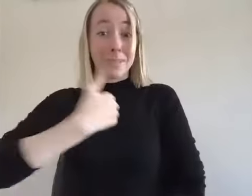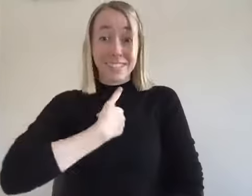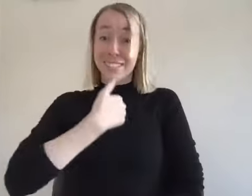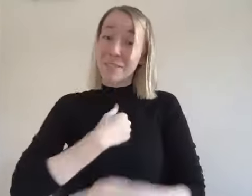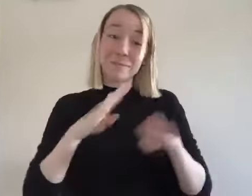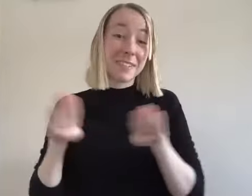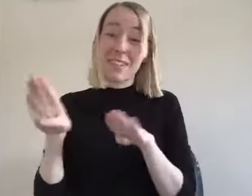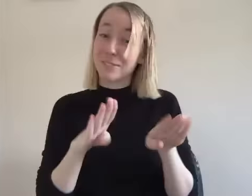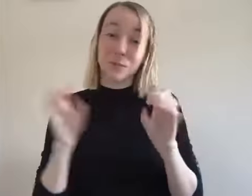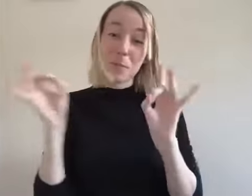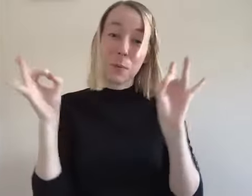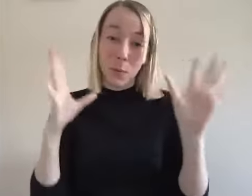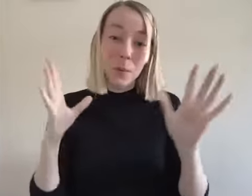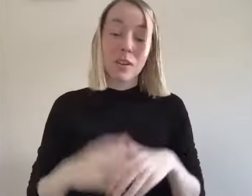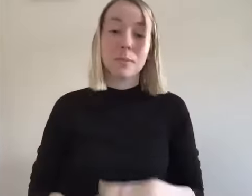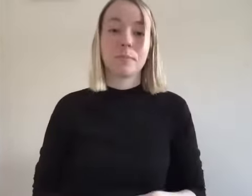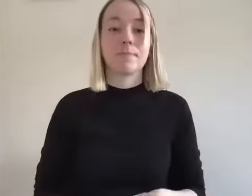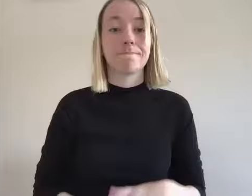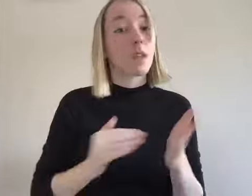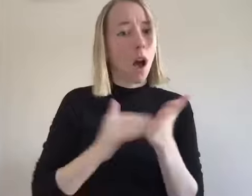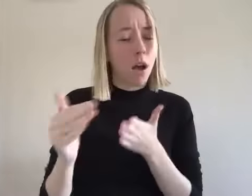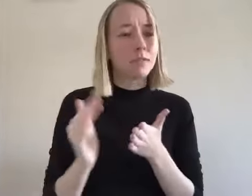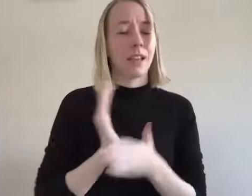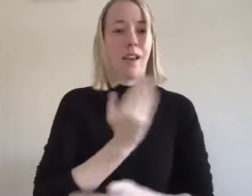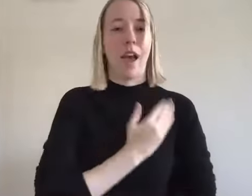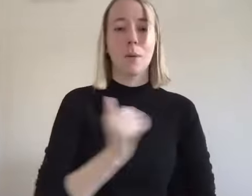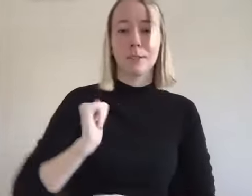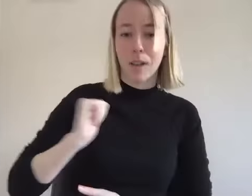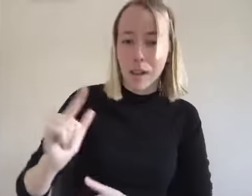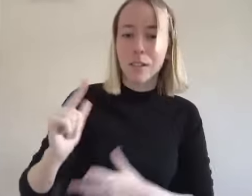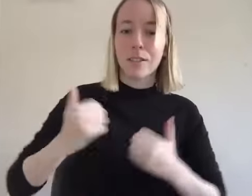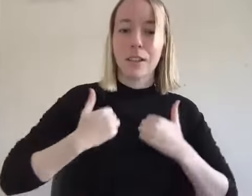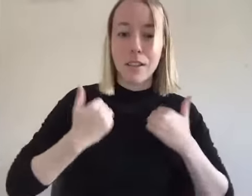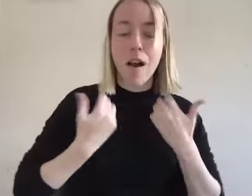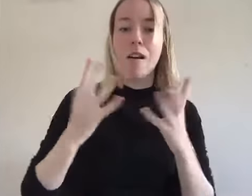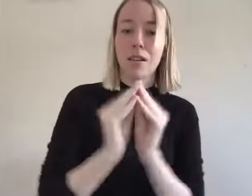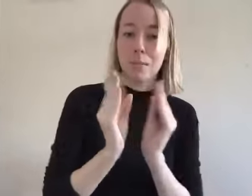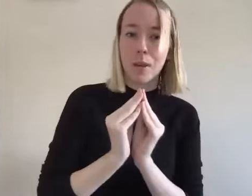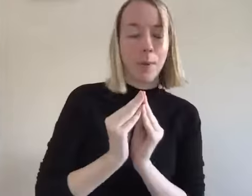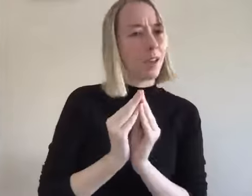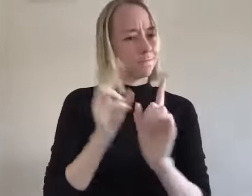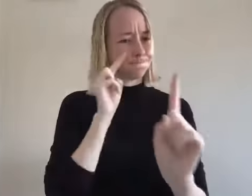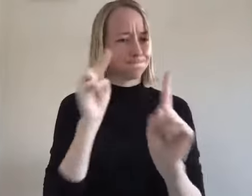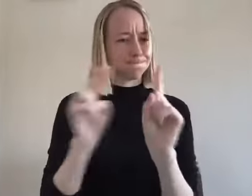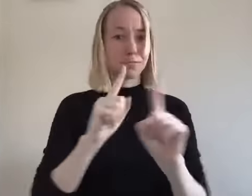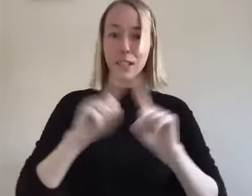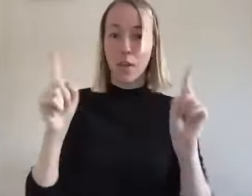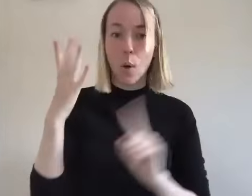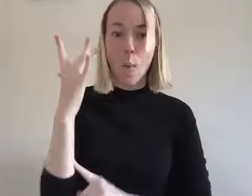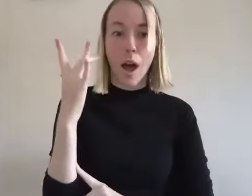of my behavior and so a lot of times in our young people in alan on meetings and why hot specifically has a really interesting perspective because